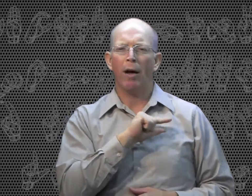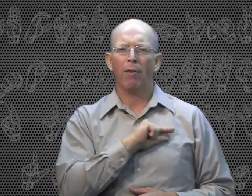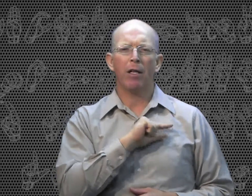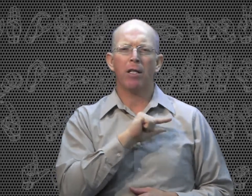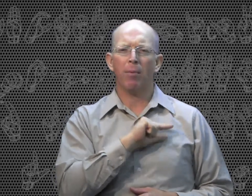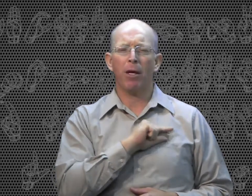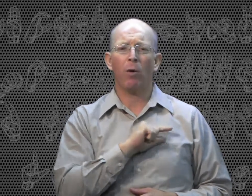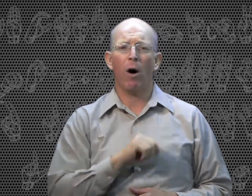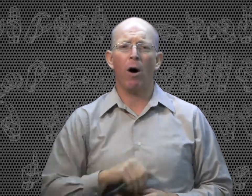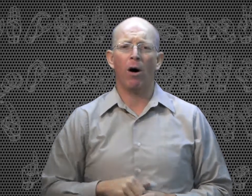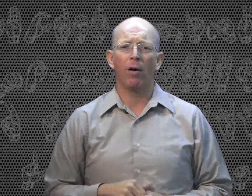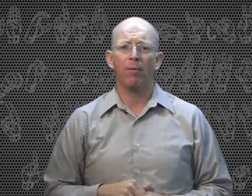I've done something wrong.